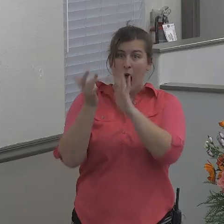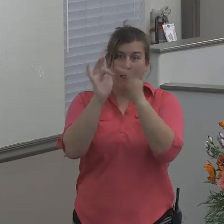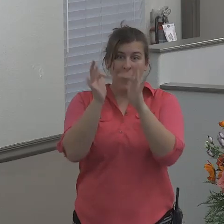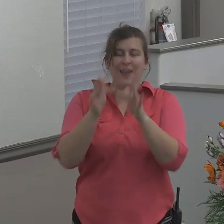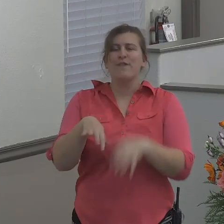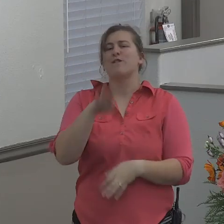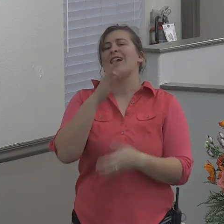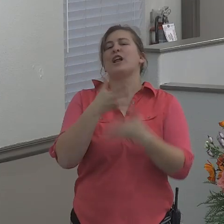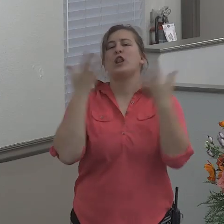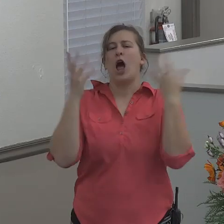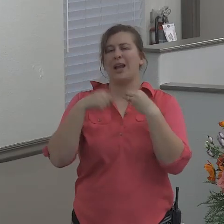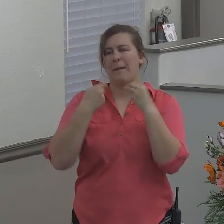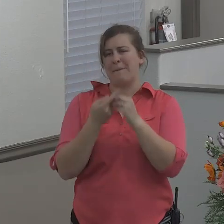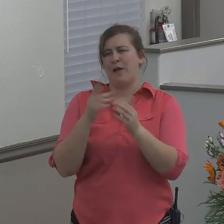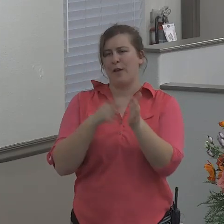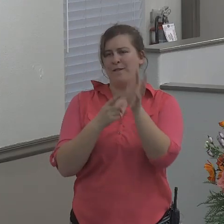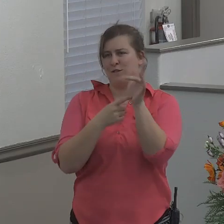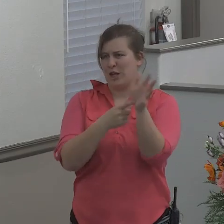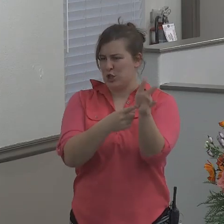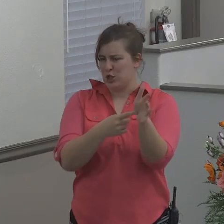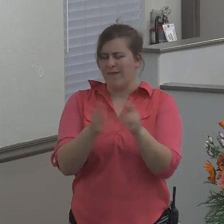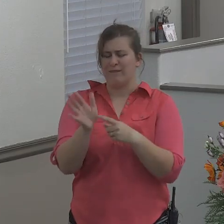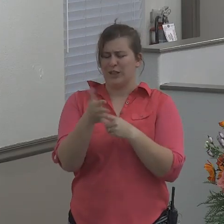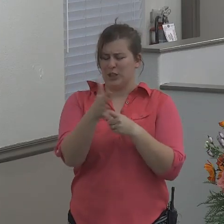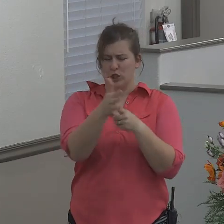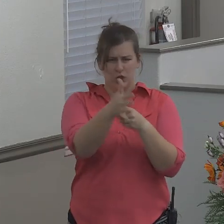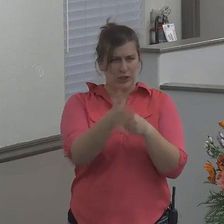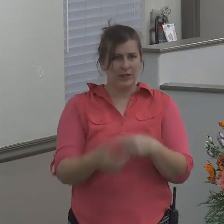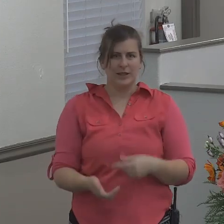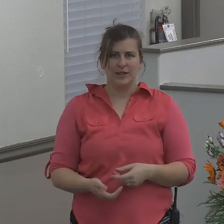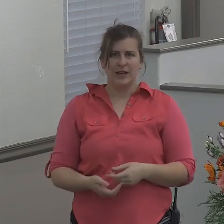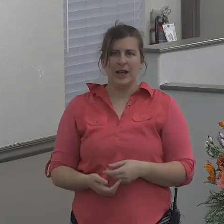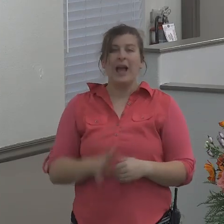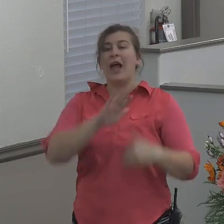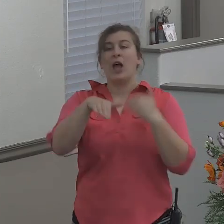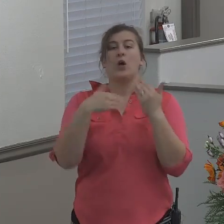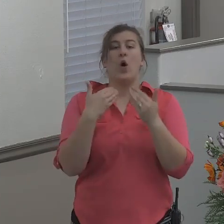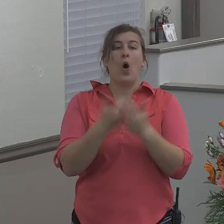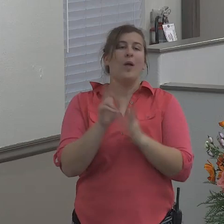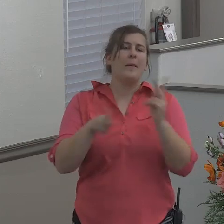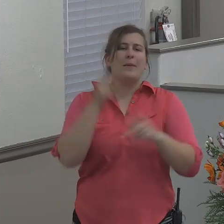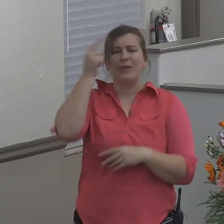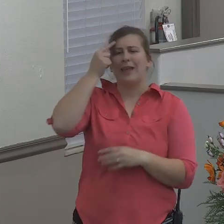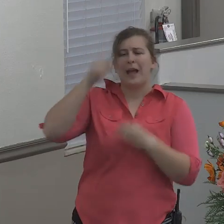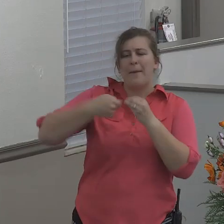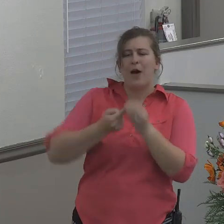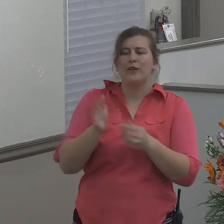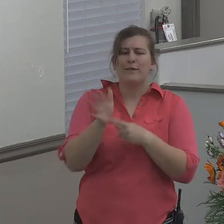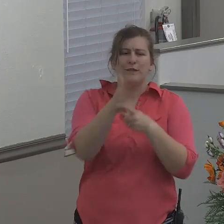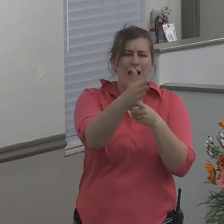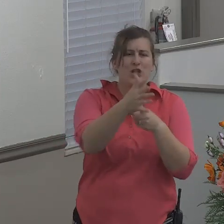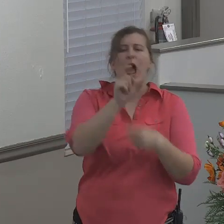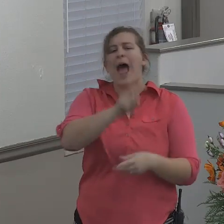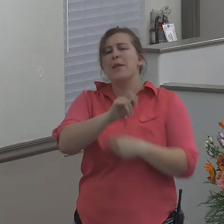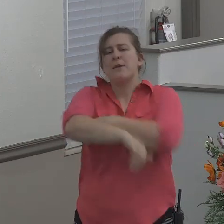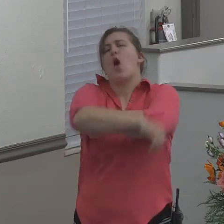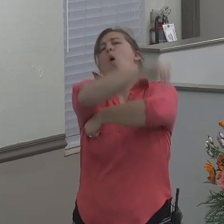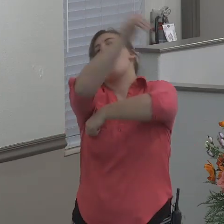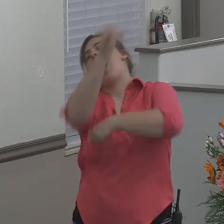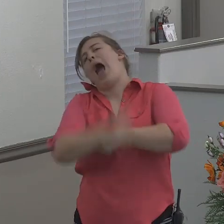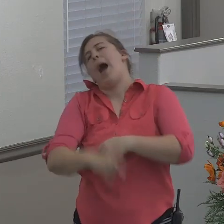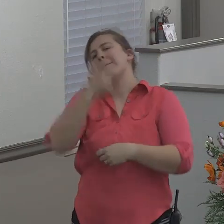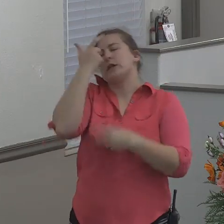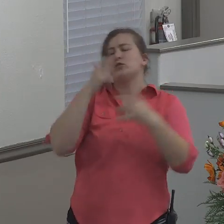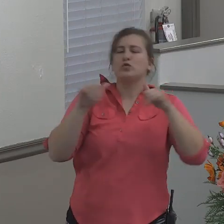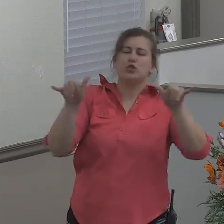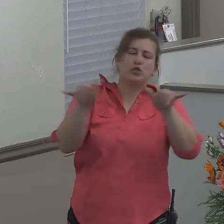fish and what people think of the fish and that it had to be a well and the size of the